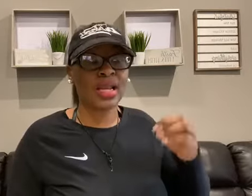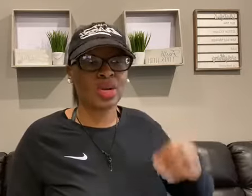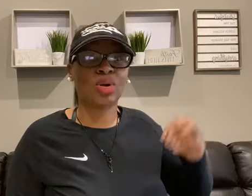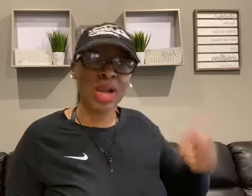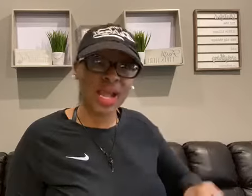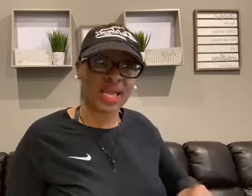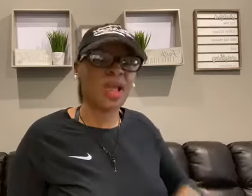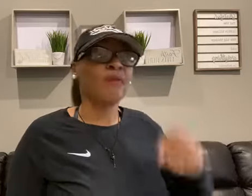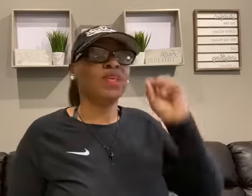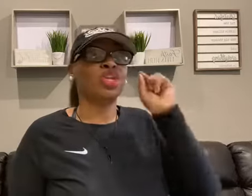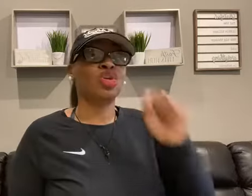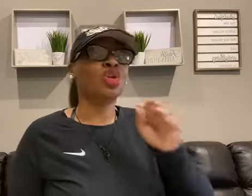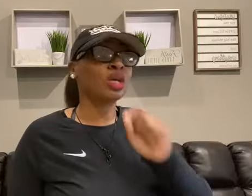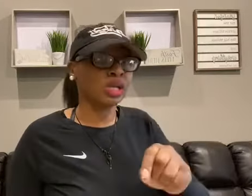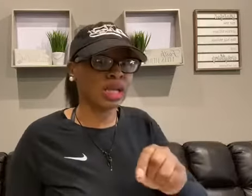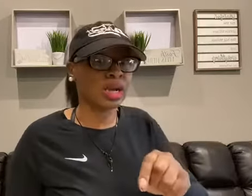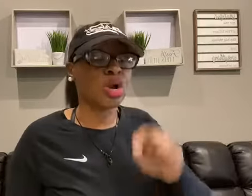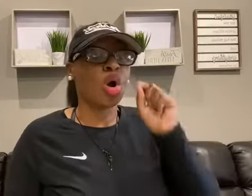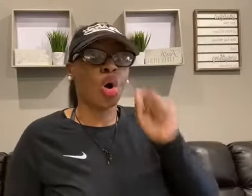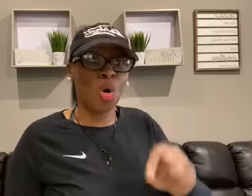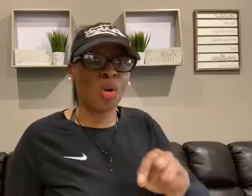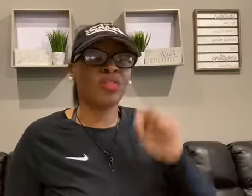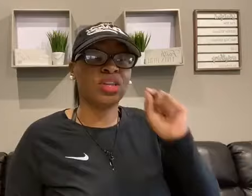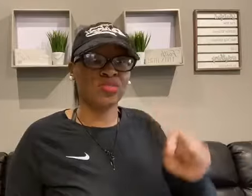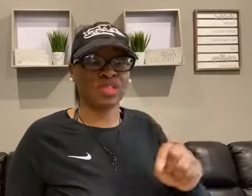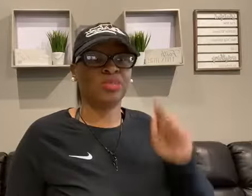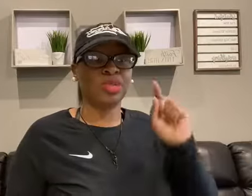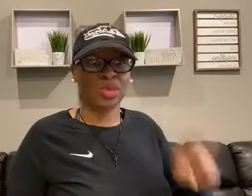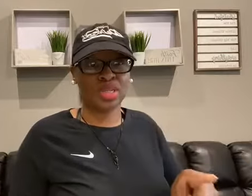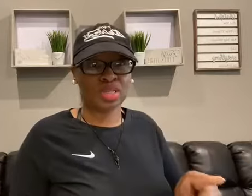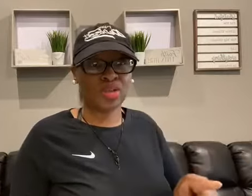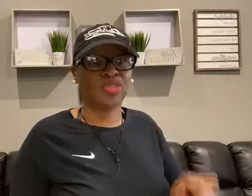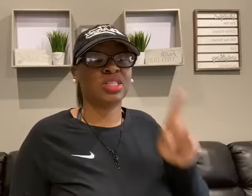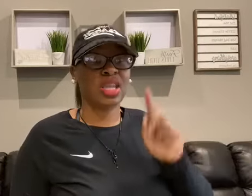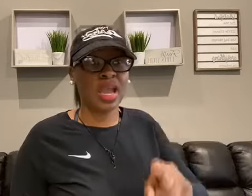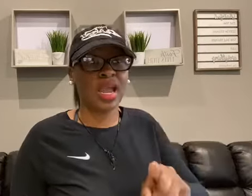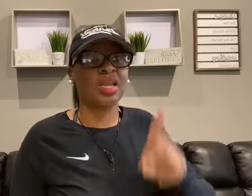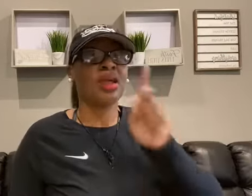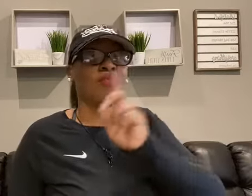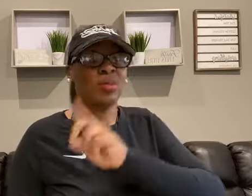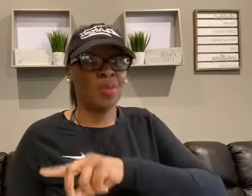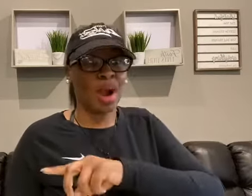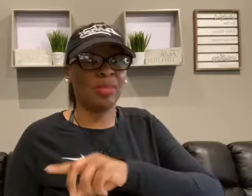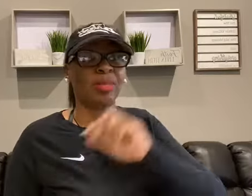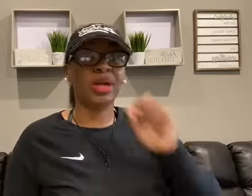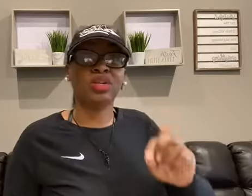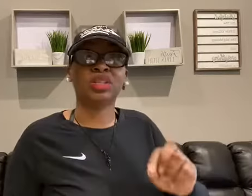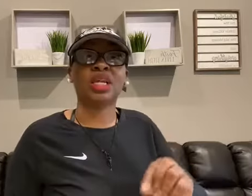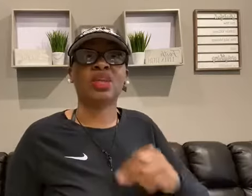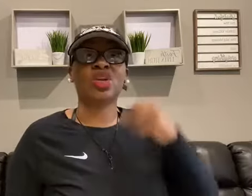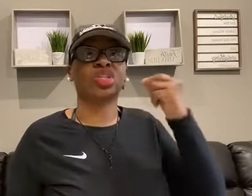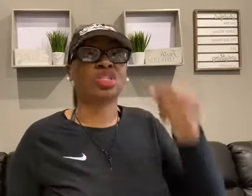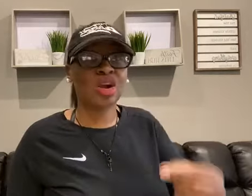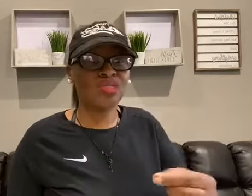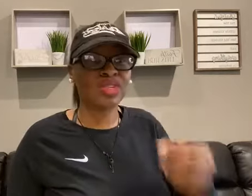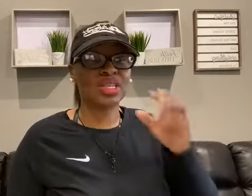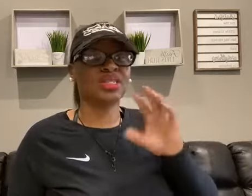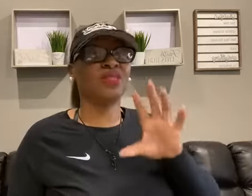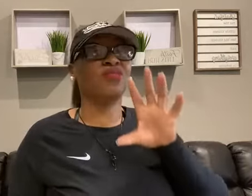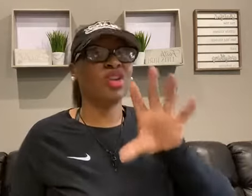ideal client, that you're clear on the differences between the service and the problem. Understand that your service is a